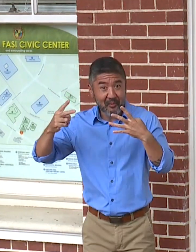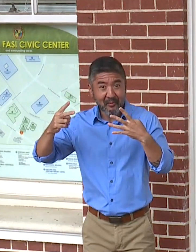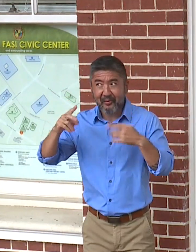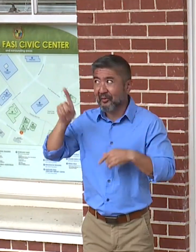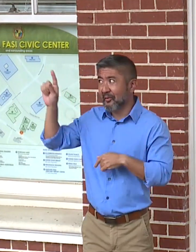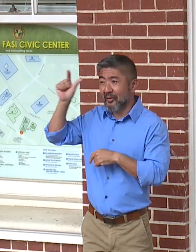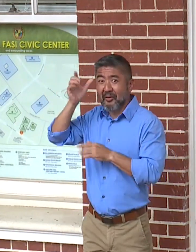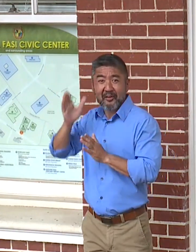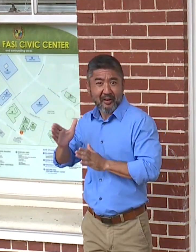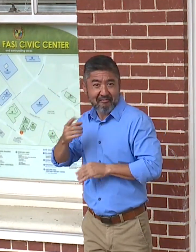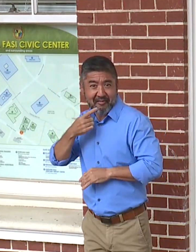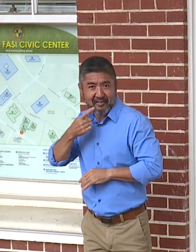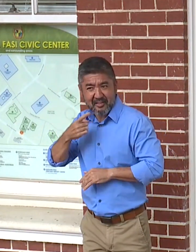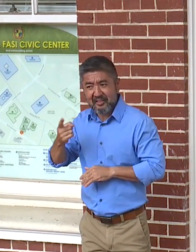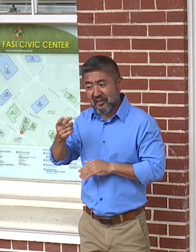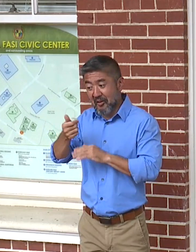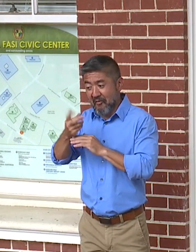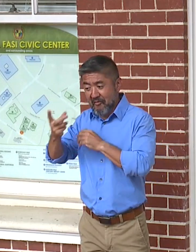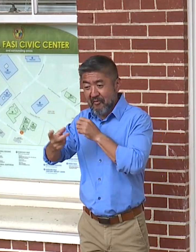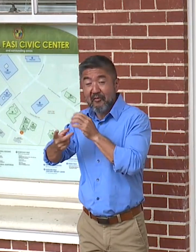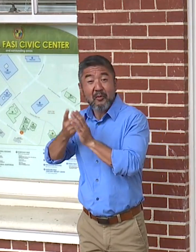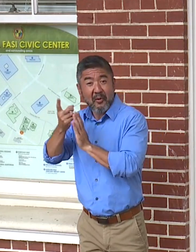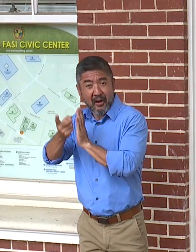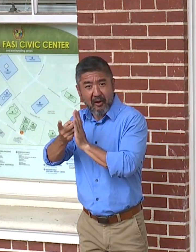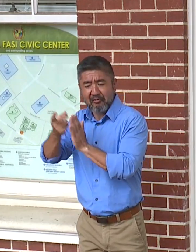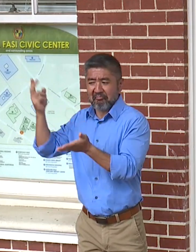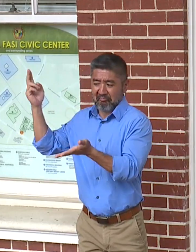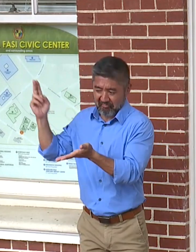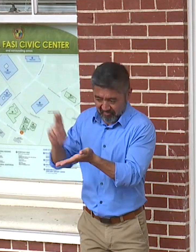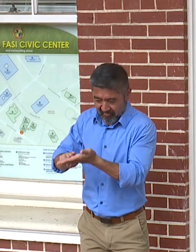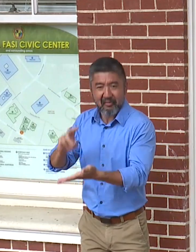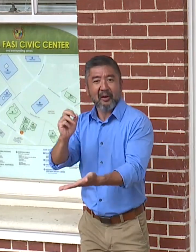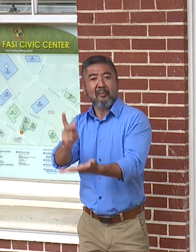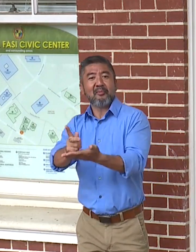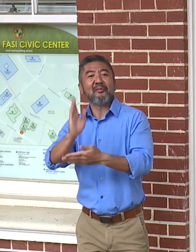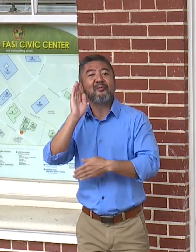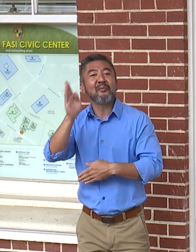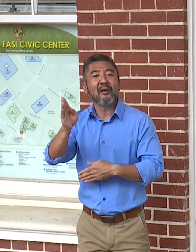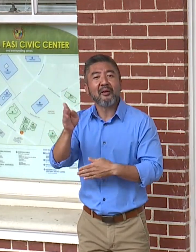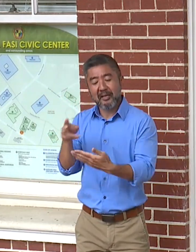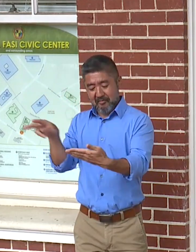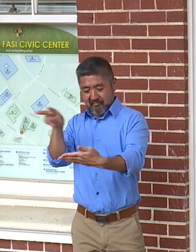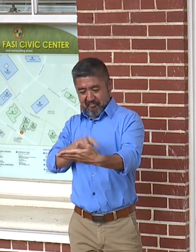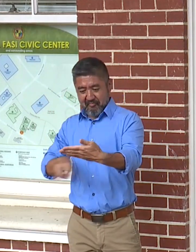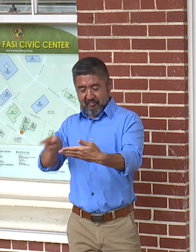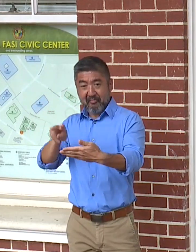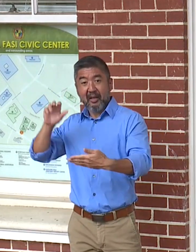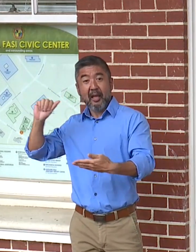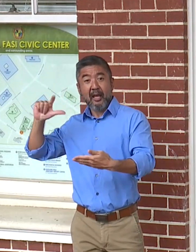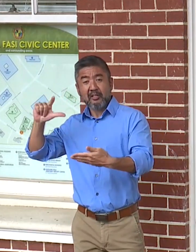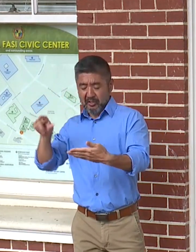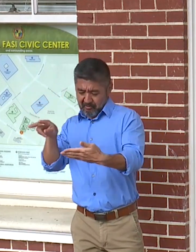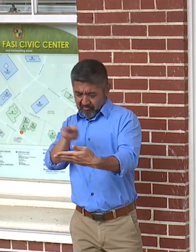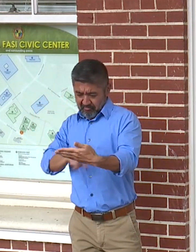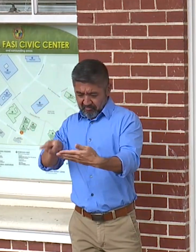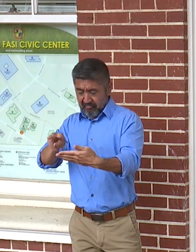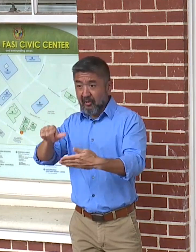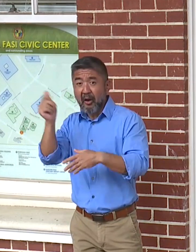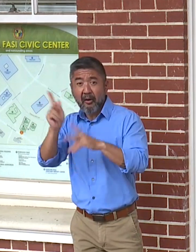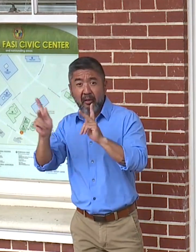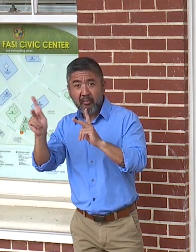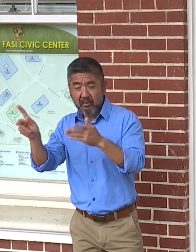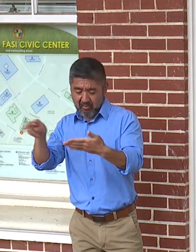says he will be signing the order in the next couple hours and getting it back to us. He's reviewed it, he's had his Attorney General review it and others review it and